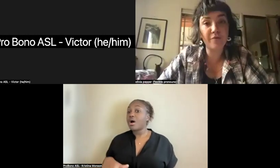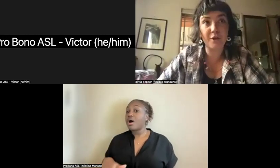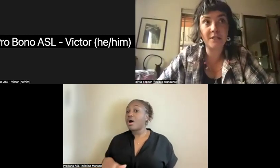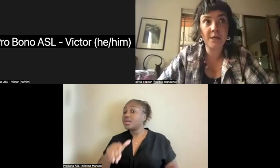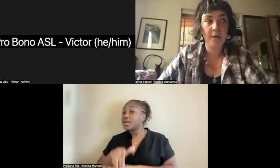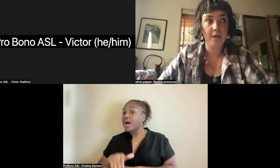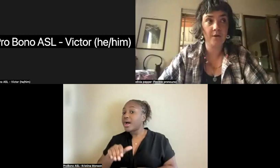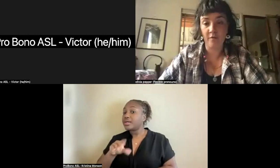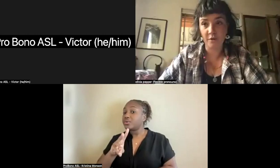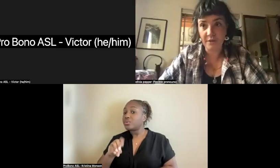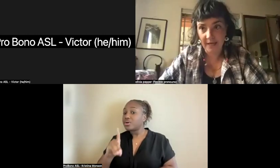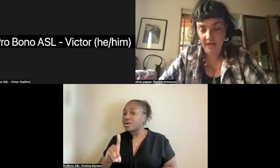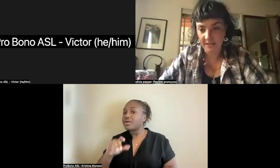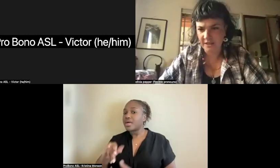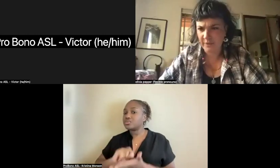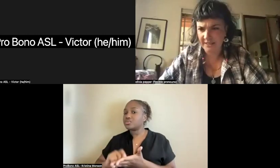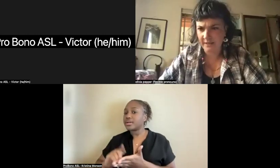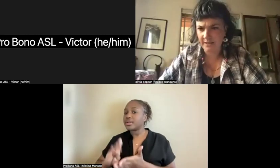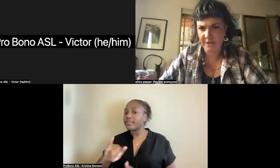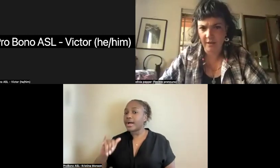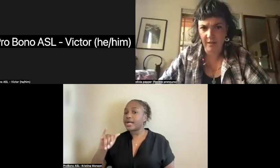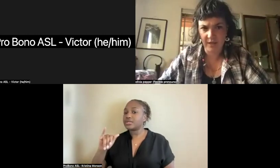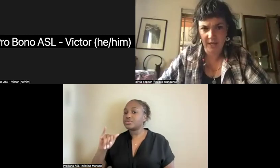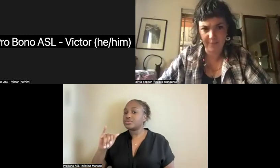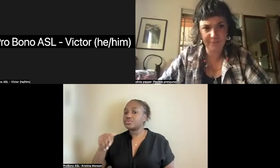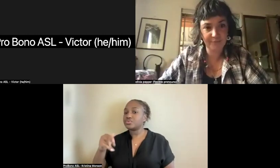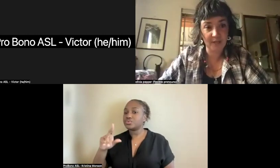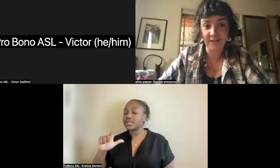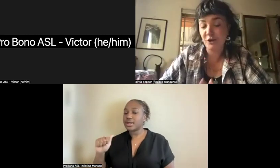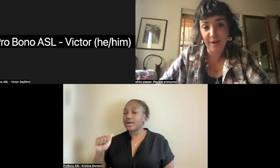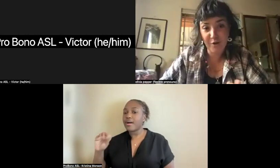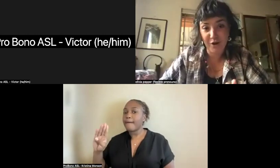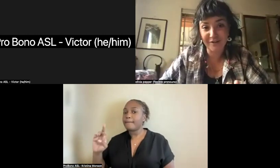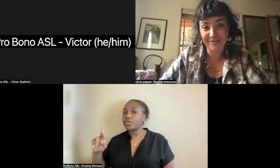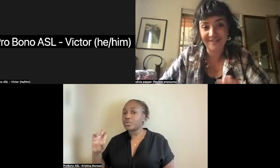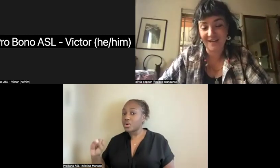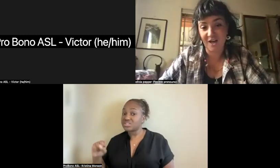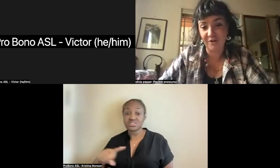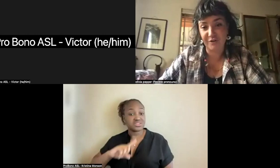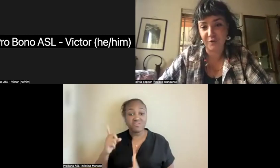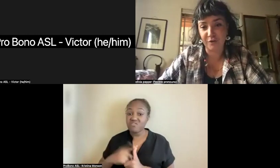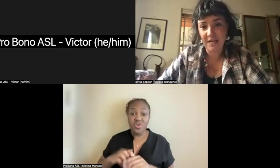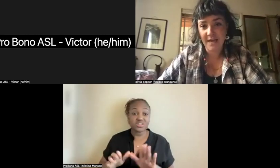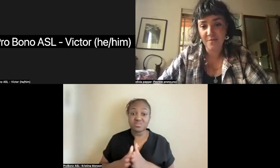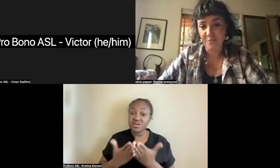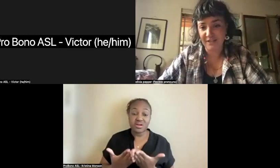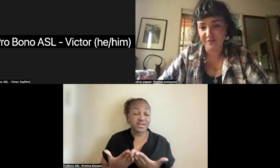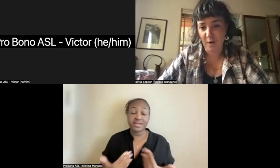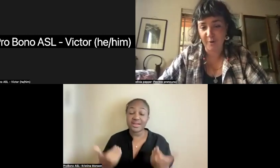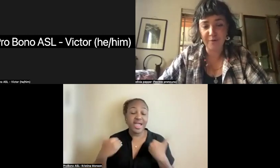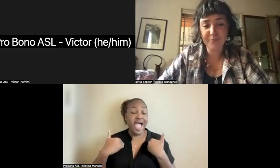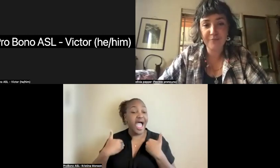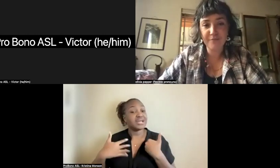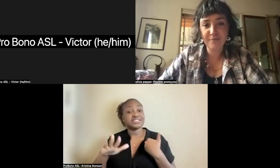one of the first novels that has an expressly lesbian theme. And it's a great book. It's like a hundred years old, but it's